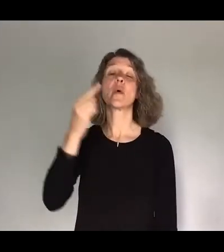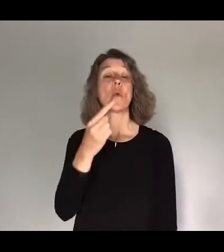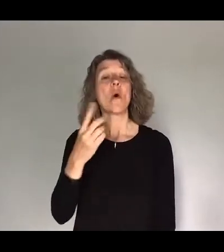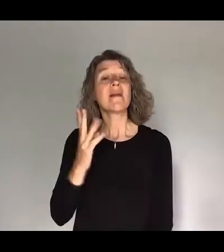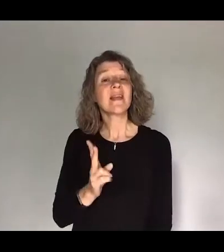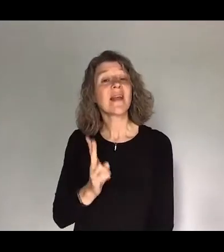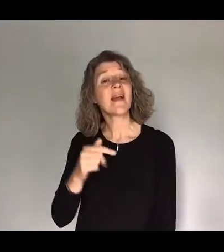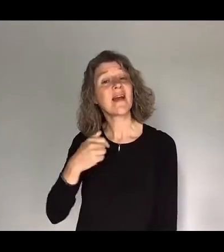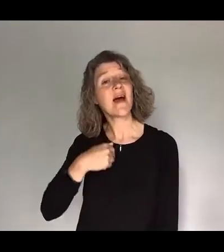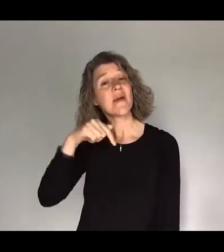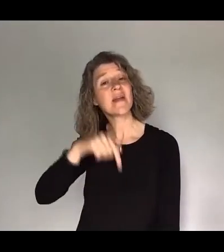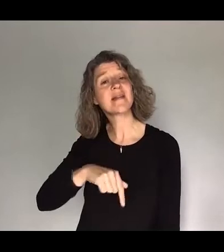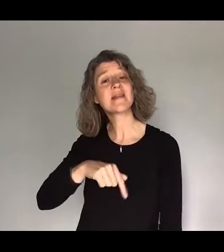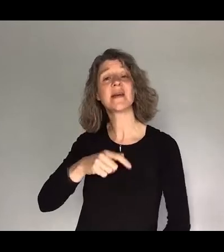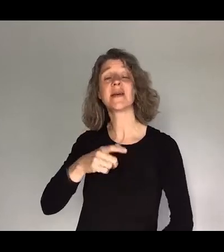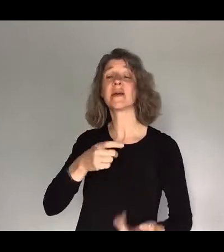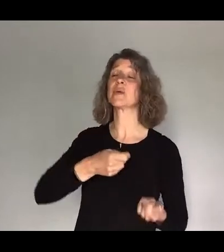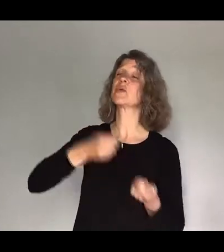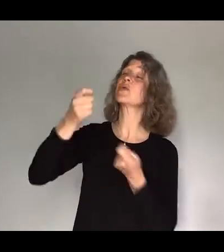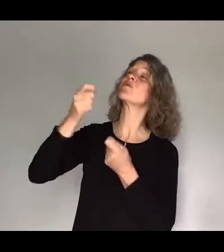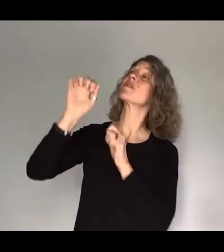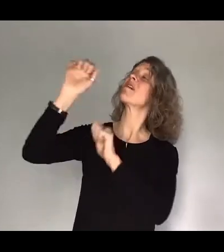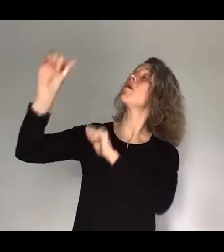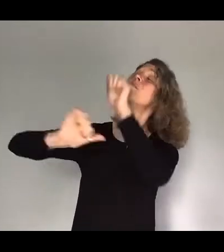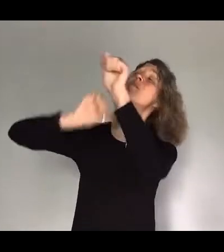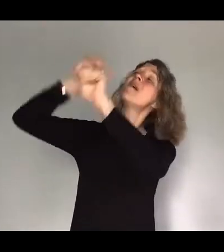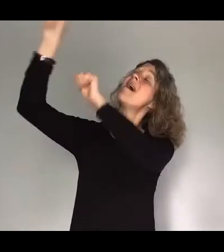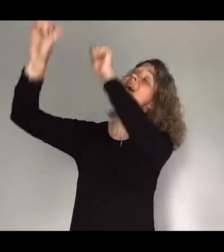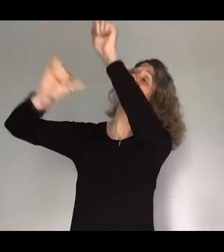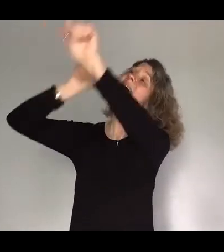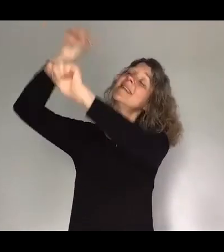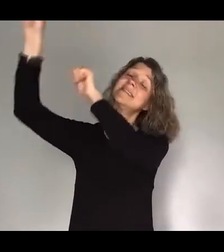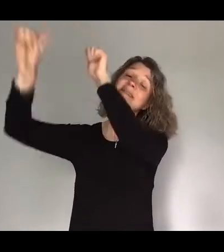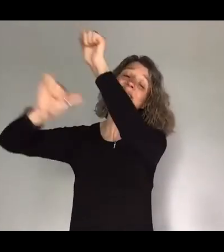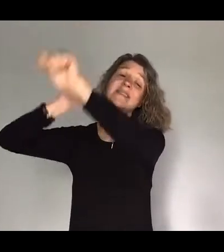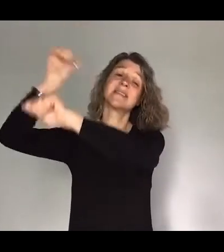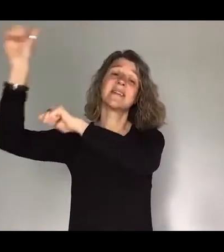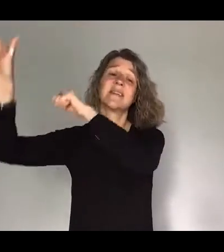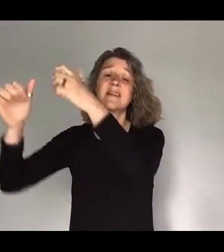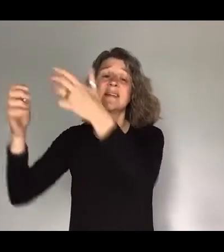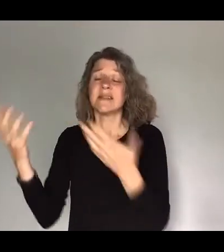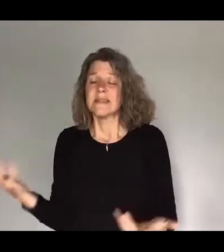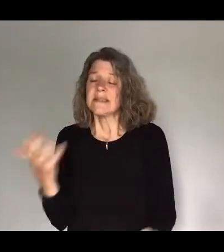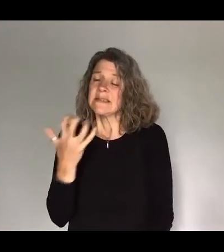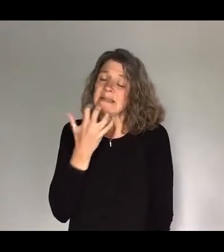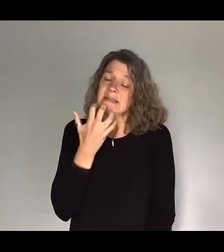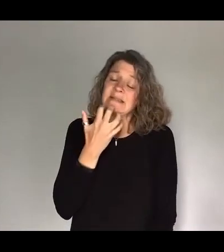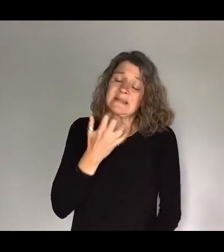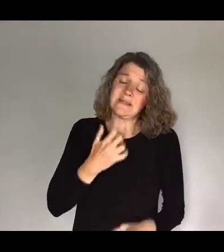let your faith in us arise this morning I will